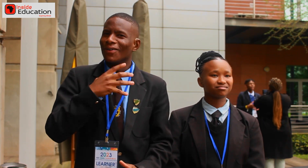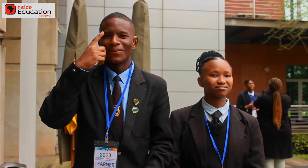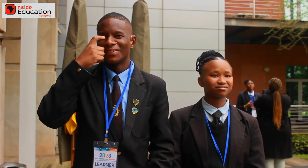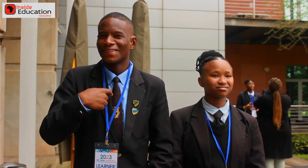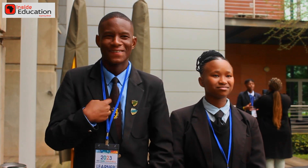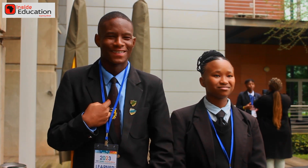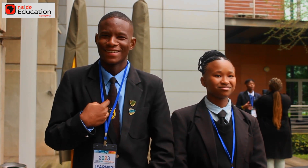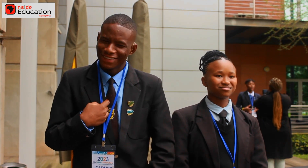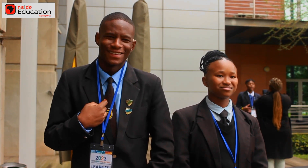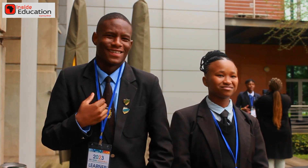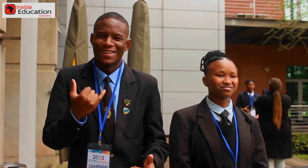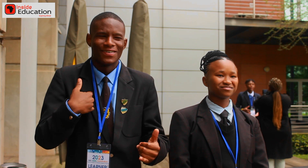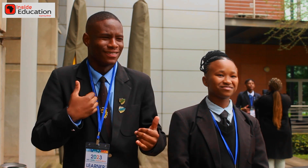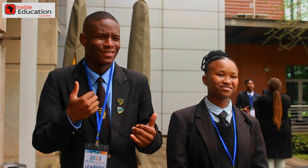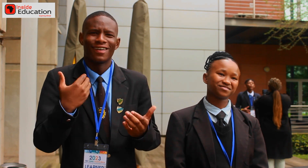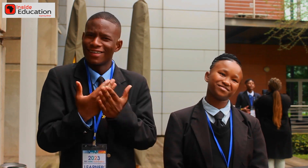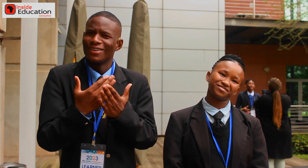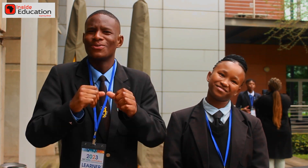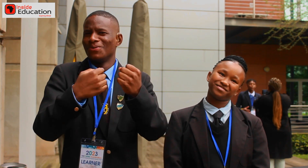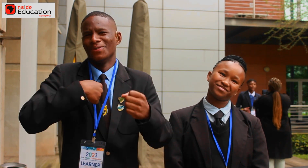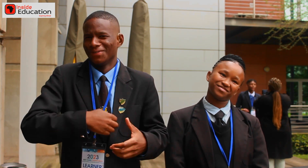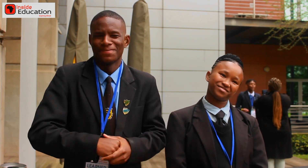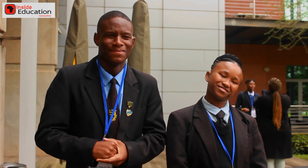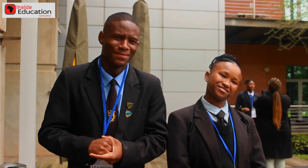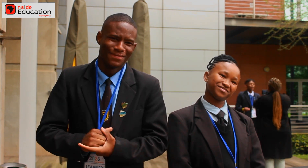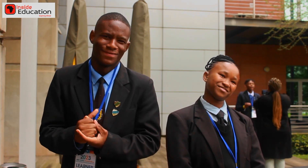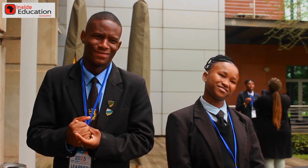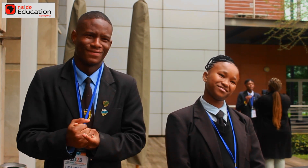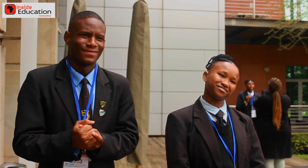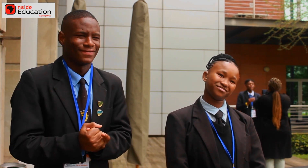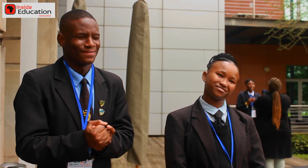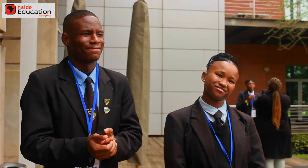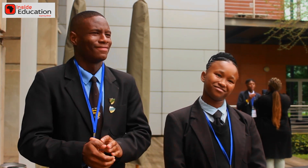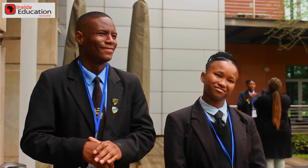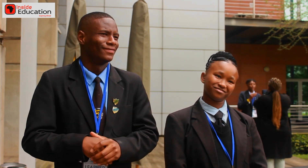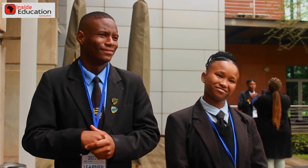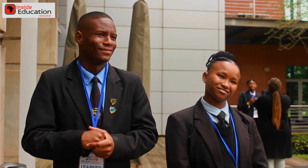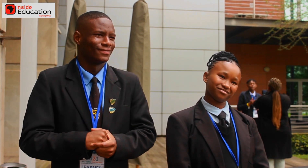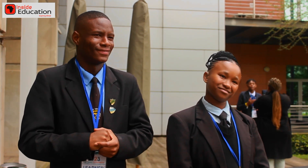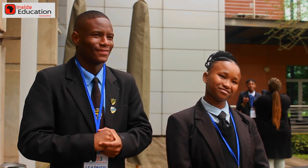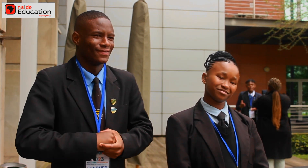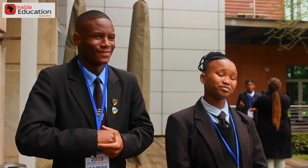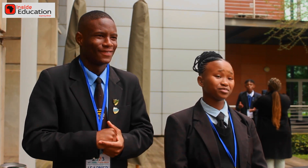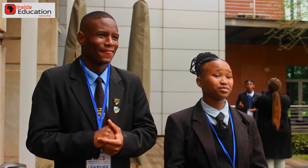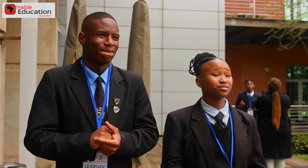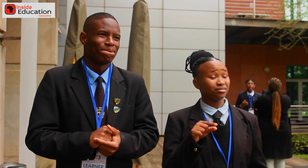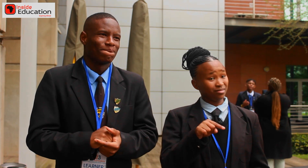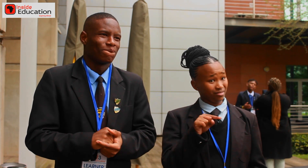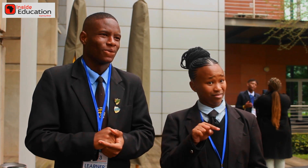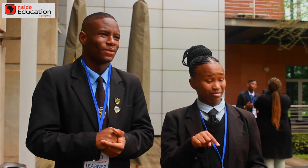because I'm one of the top achievers, I felt very excited and I could not believe it. But really proves that I can do